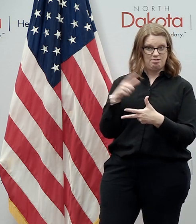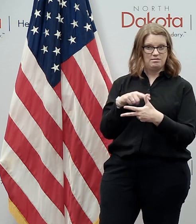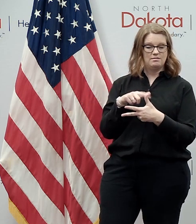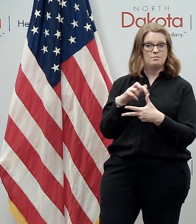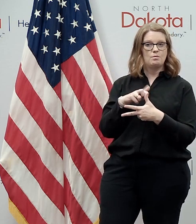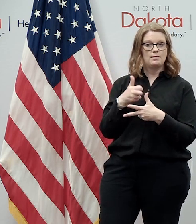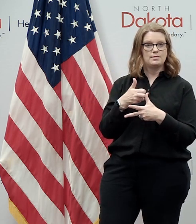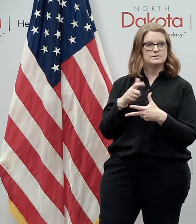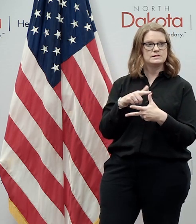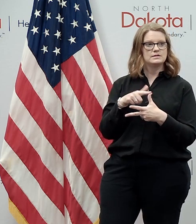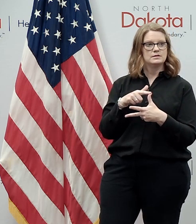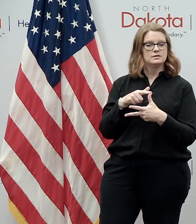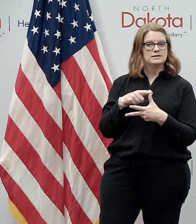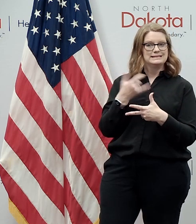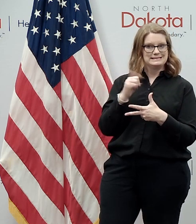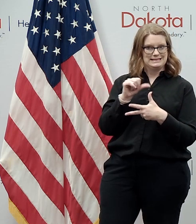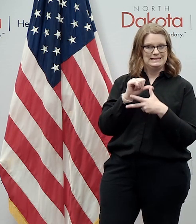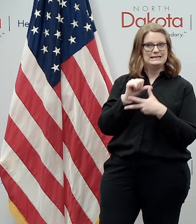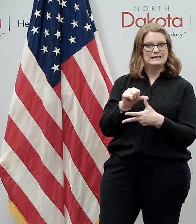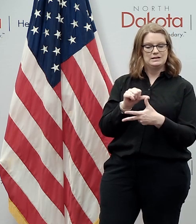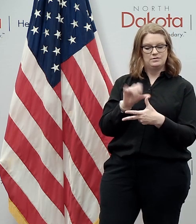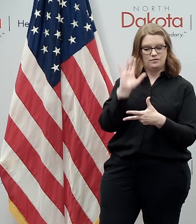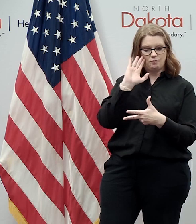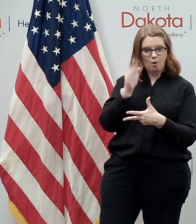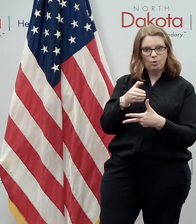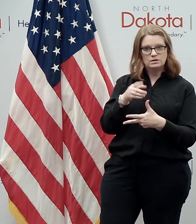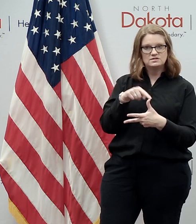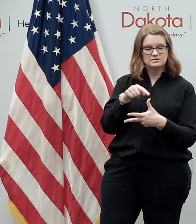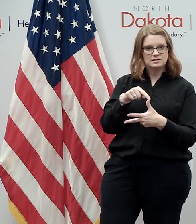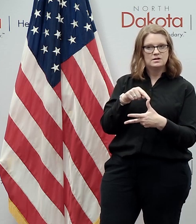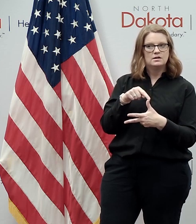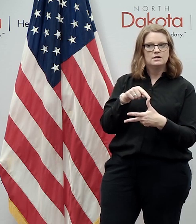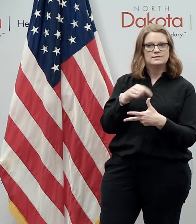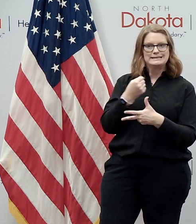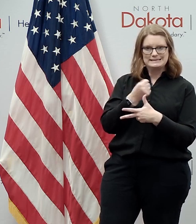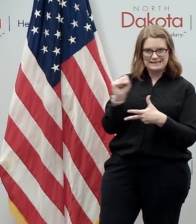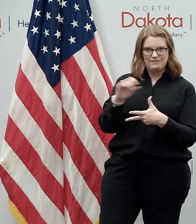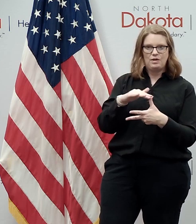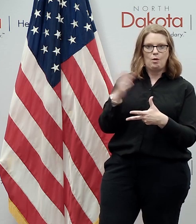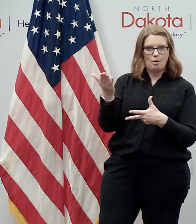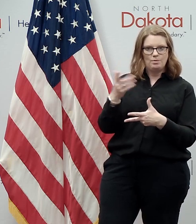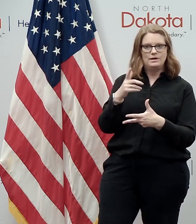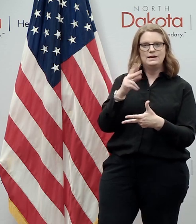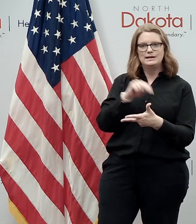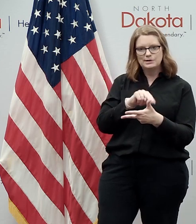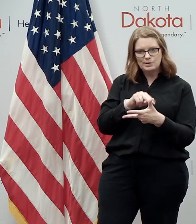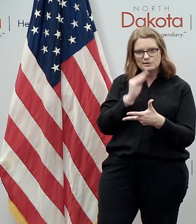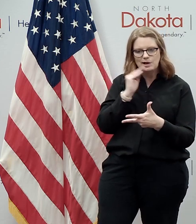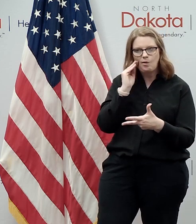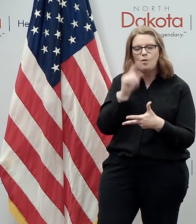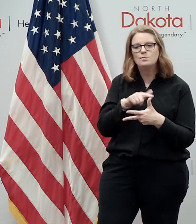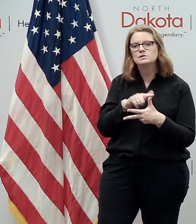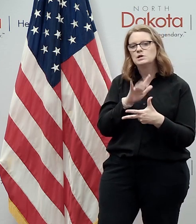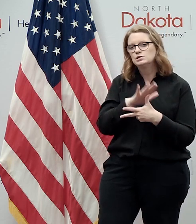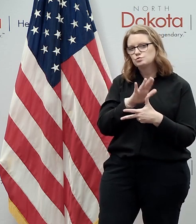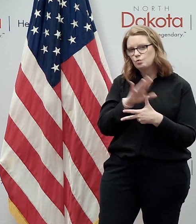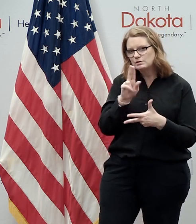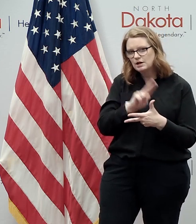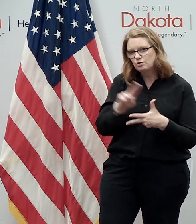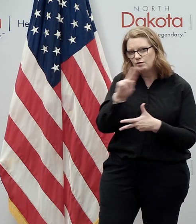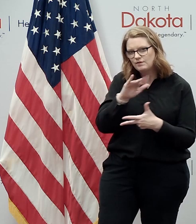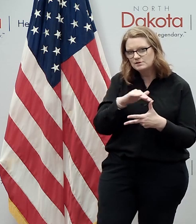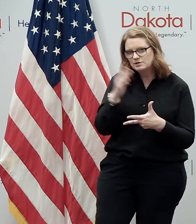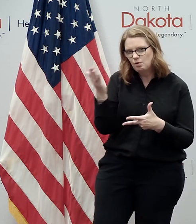uh and we still have to continue to put a lot of time as you know into safely reopening long-term care working on getting schools and universities